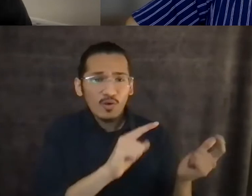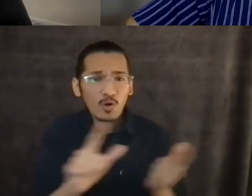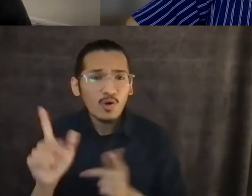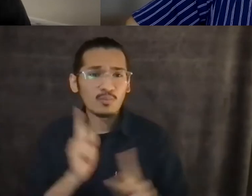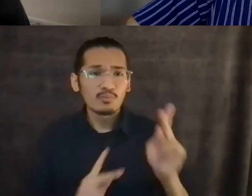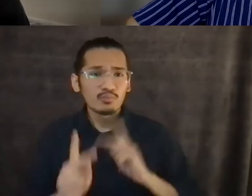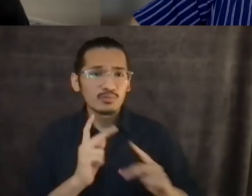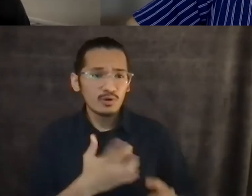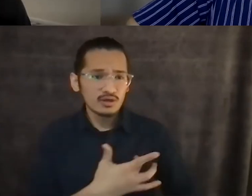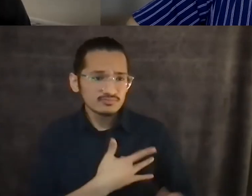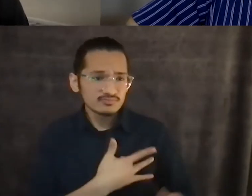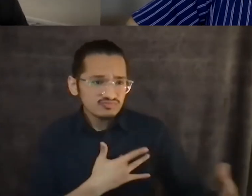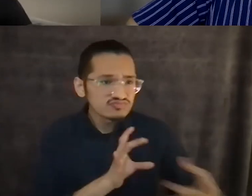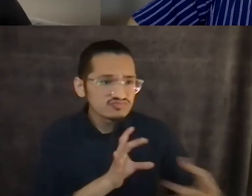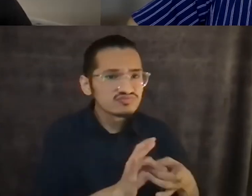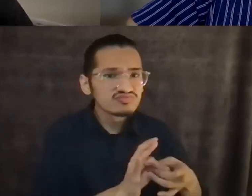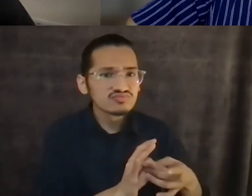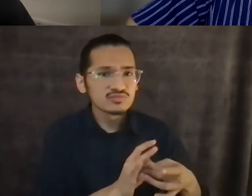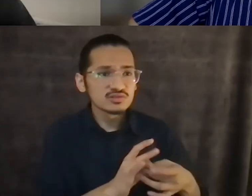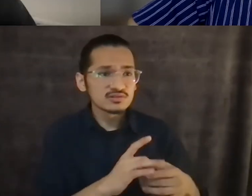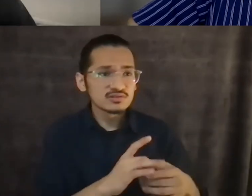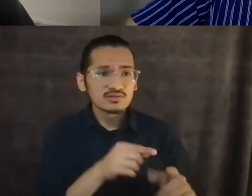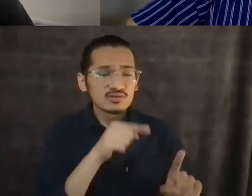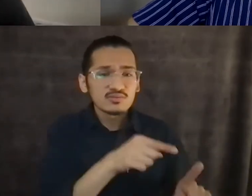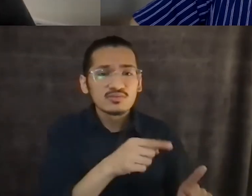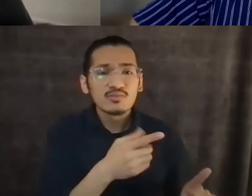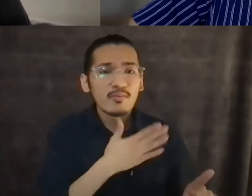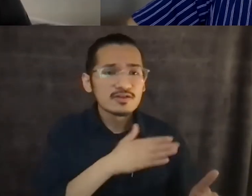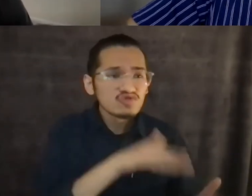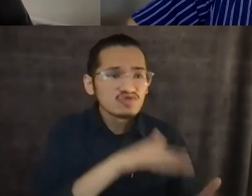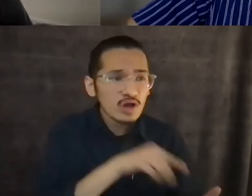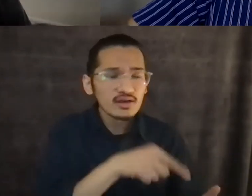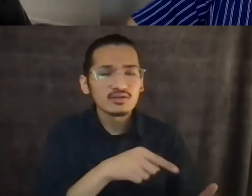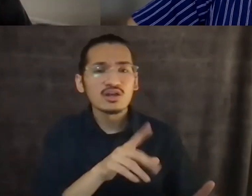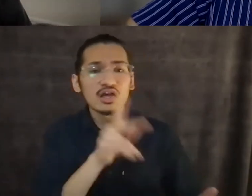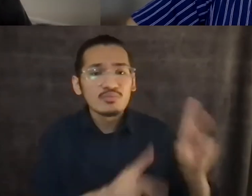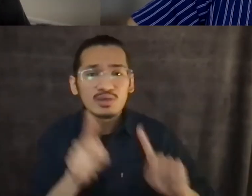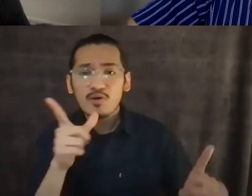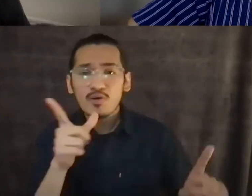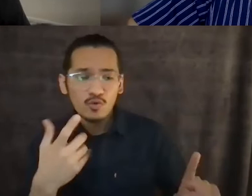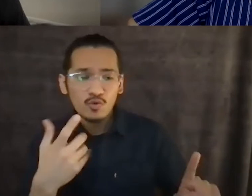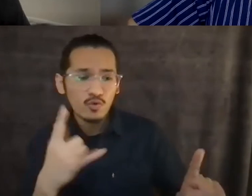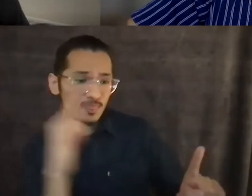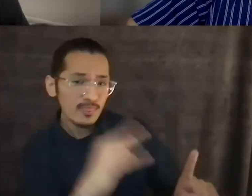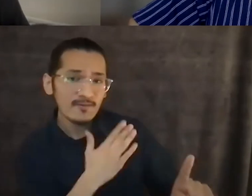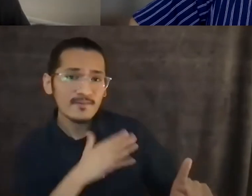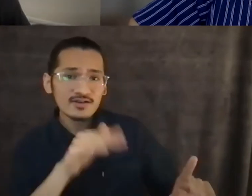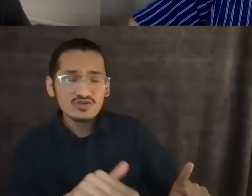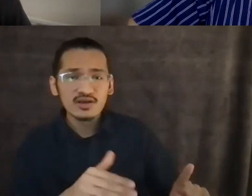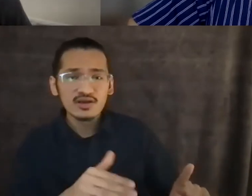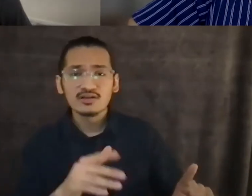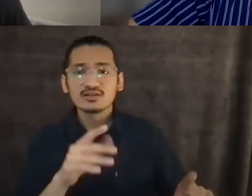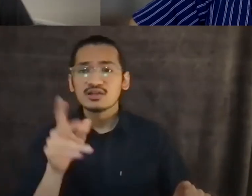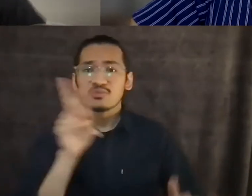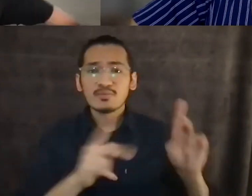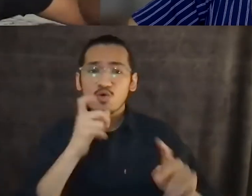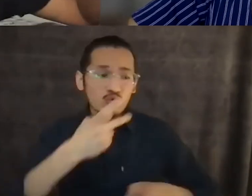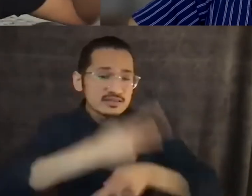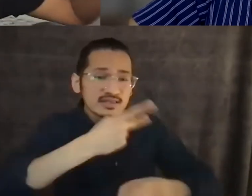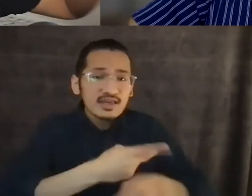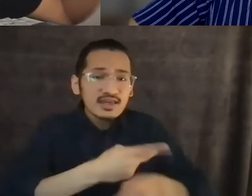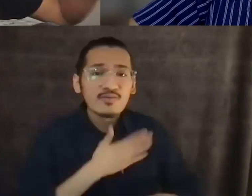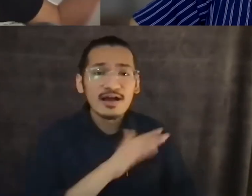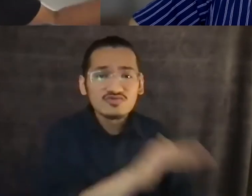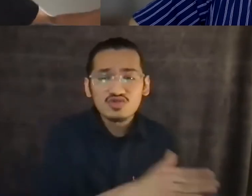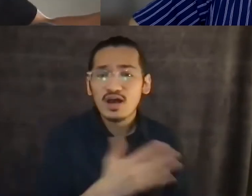loves my child or who loves my partner is someone who I must love and care for and hold space for. Um, and